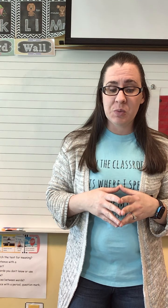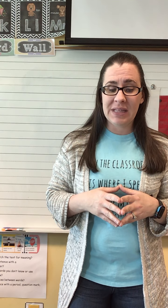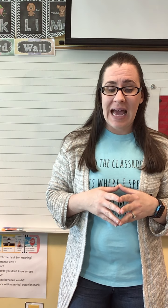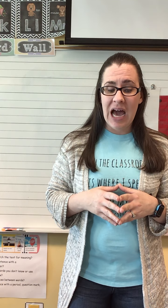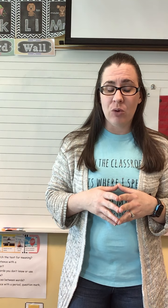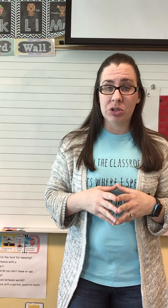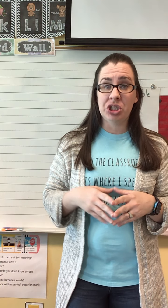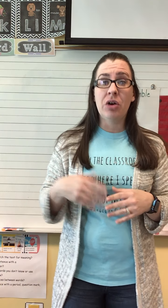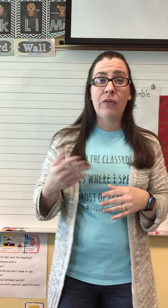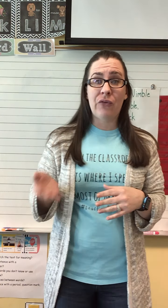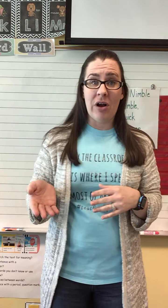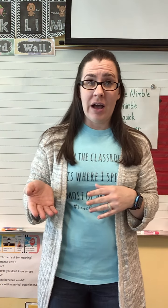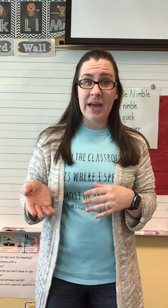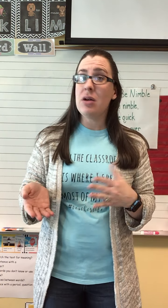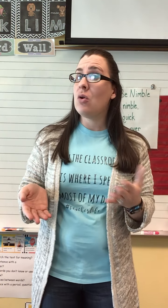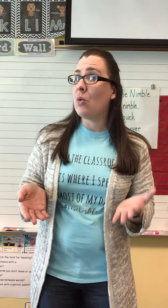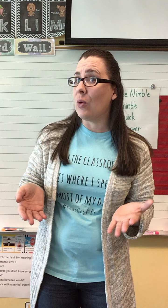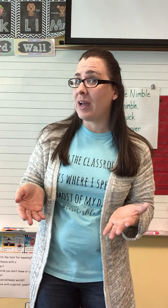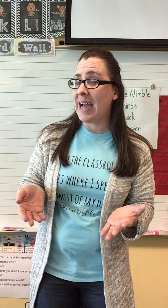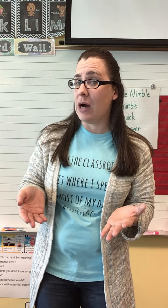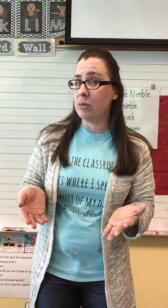with ouch, fry, or couch?